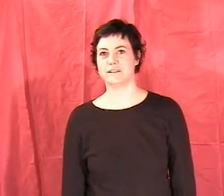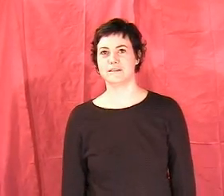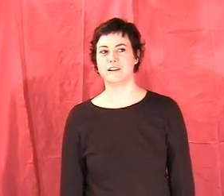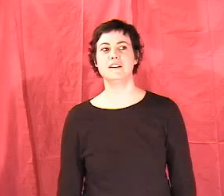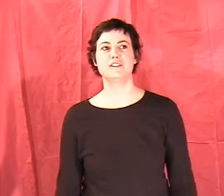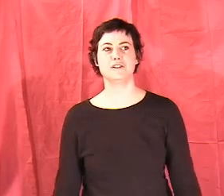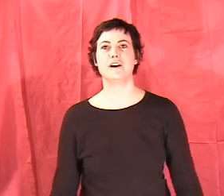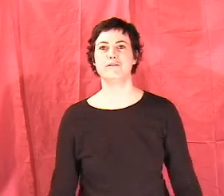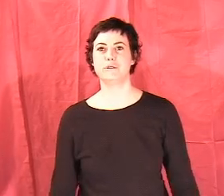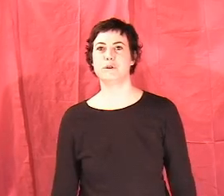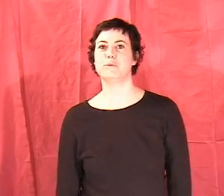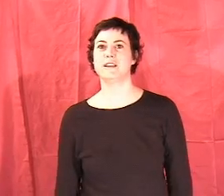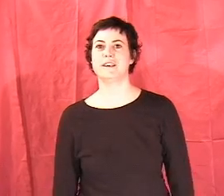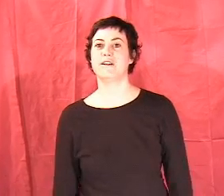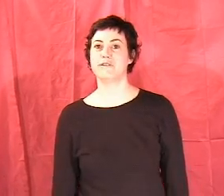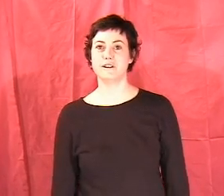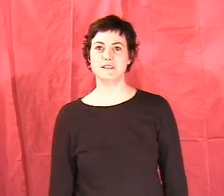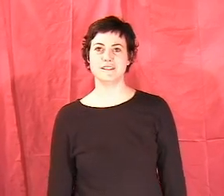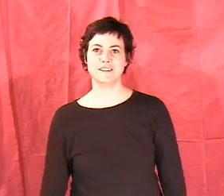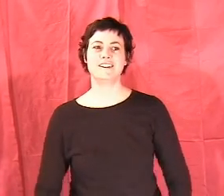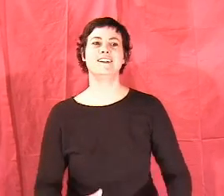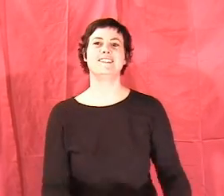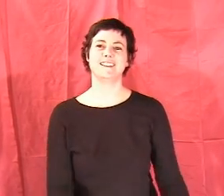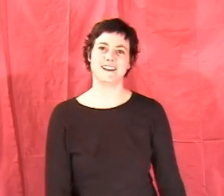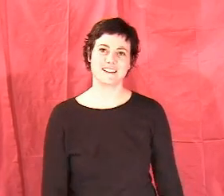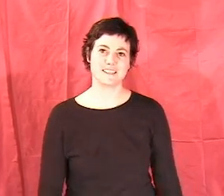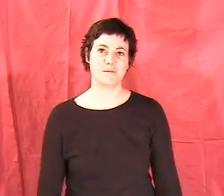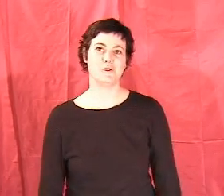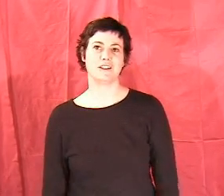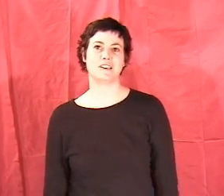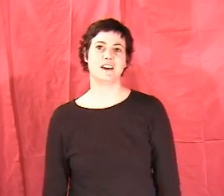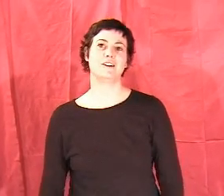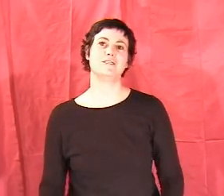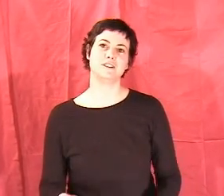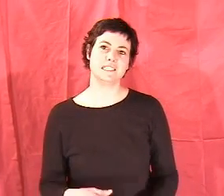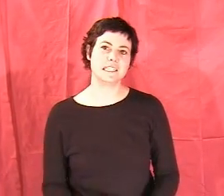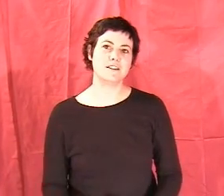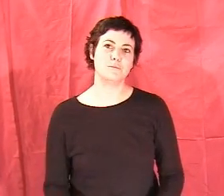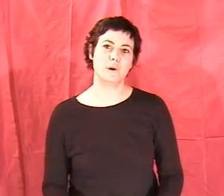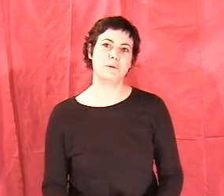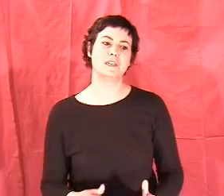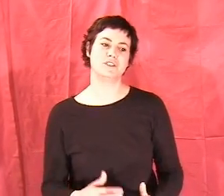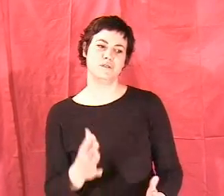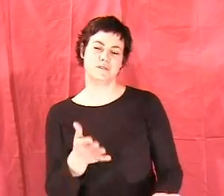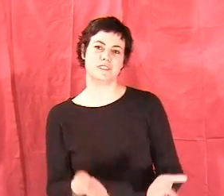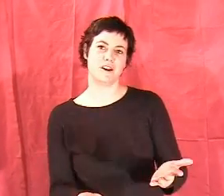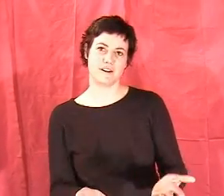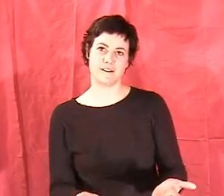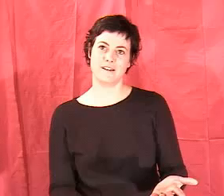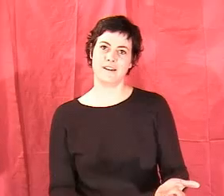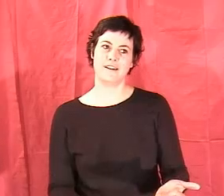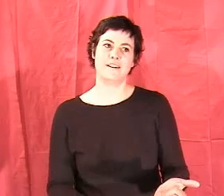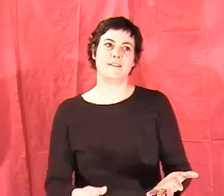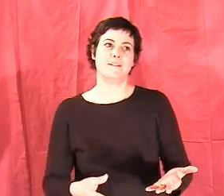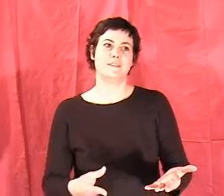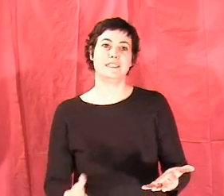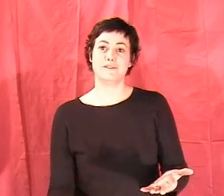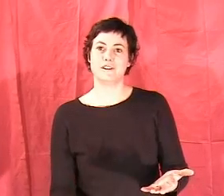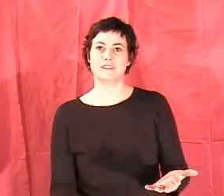little as you're comfortable with at first. Then the next time you cut the hair, you can take a little more because you saw the difference